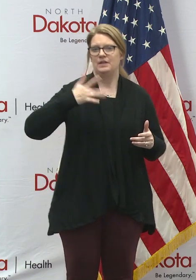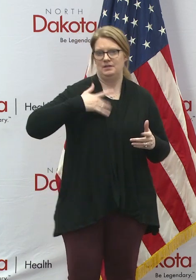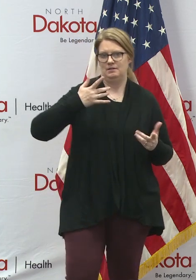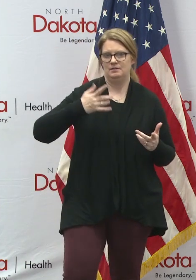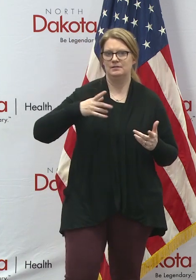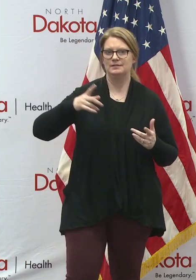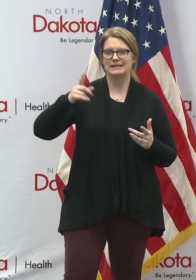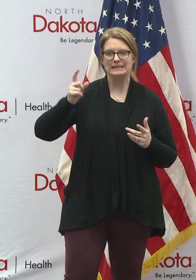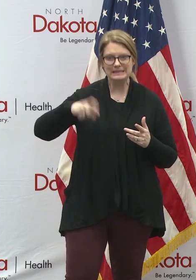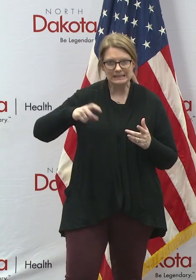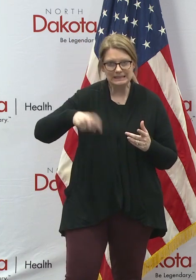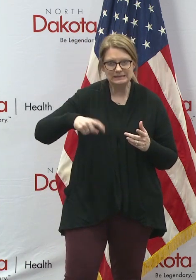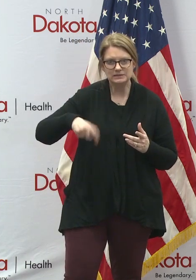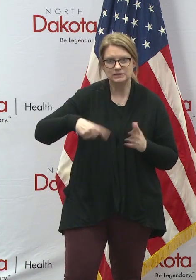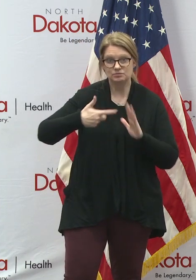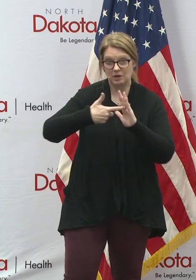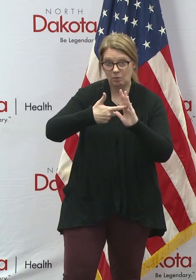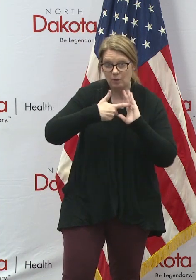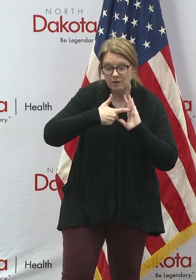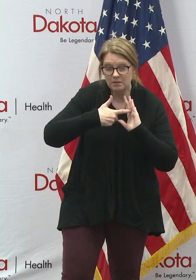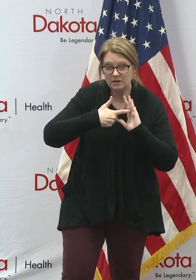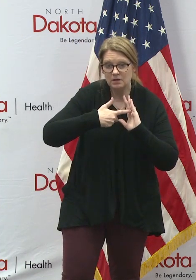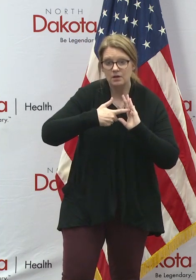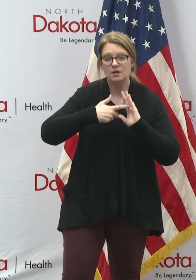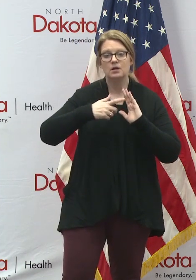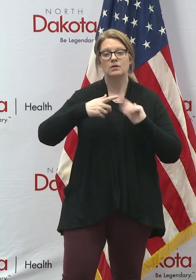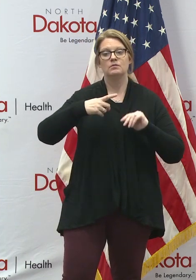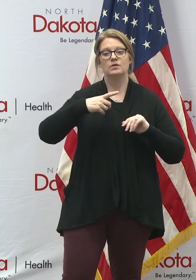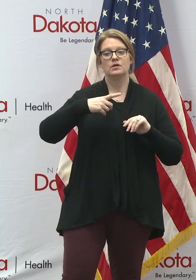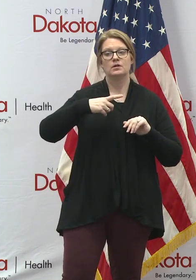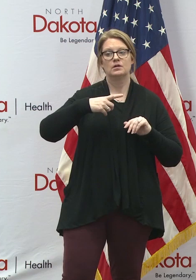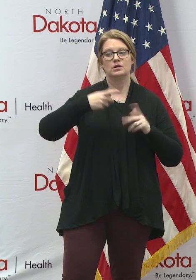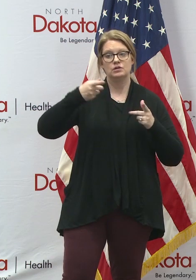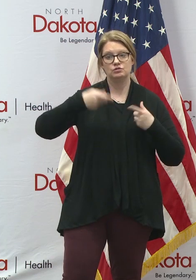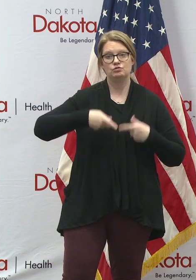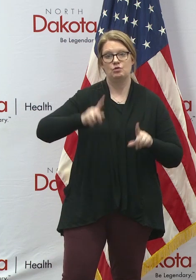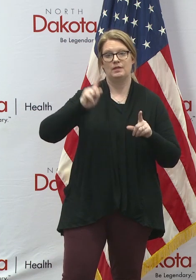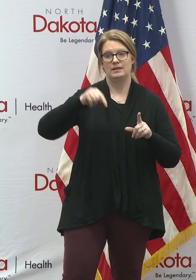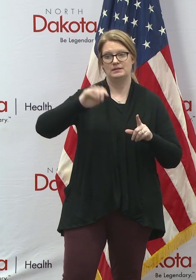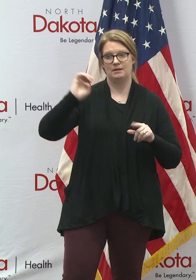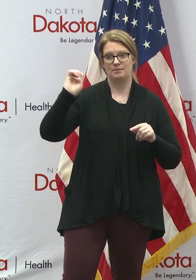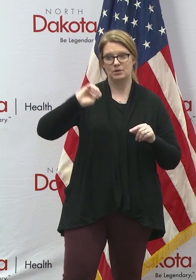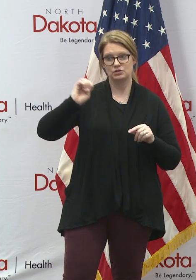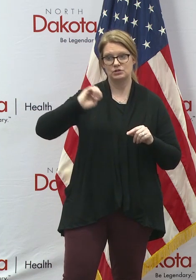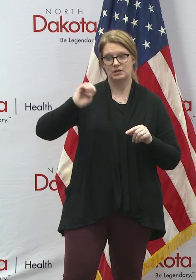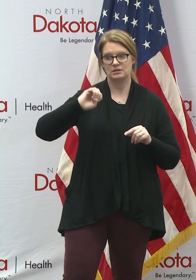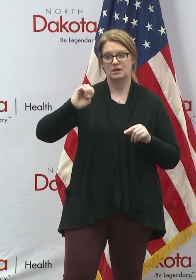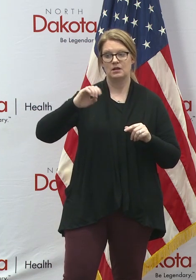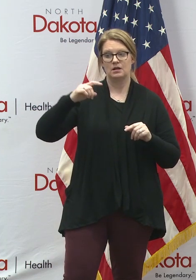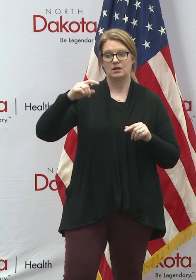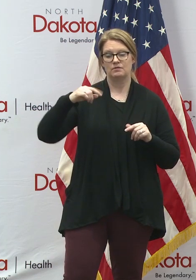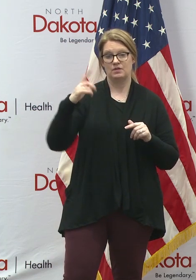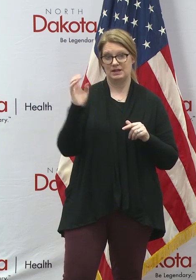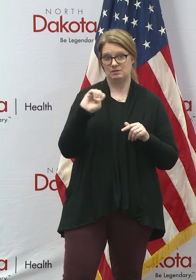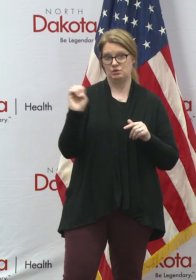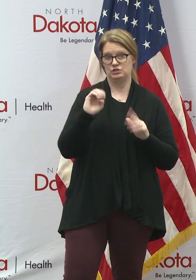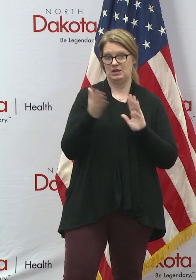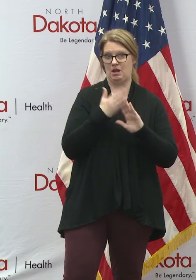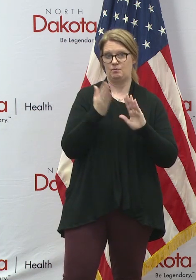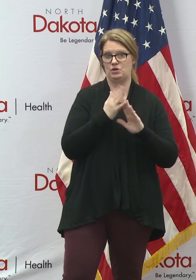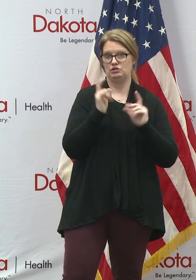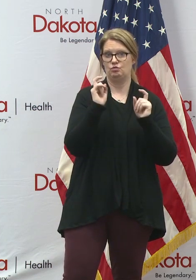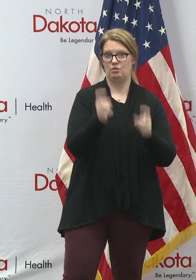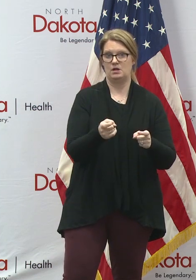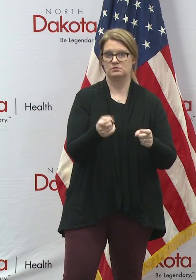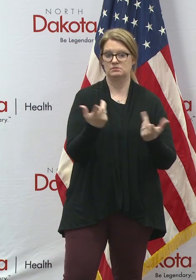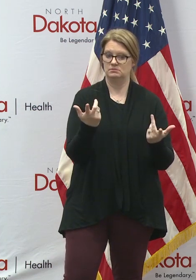could be met for the folks that are during this emergency that qualifying for the emergency operation grants could